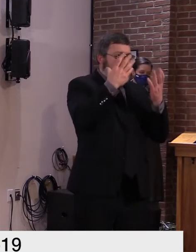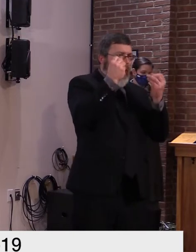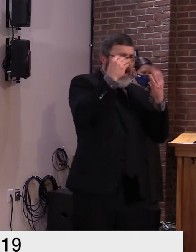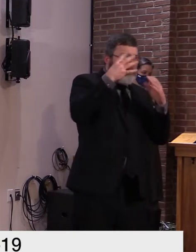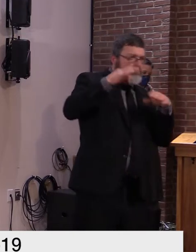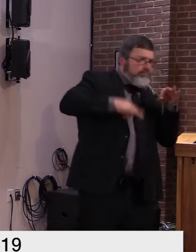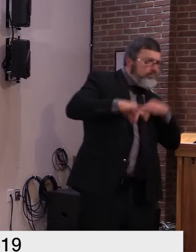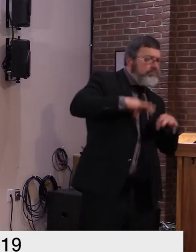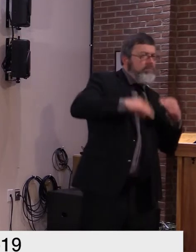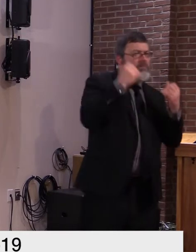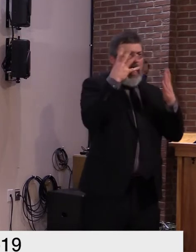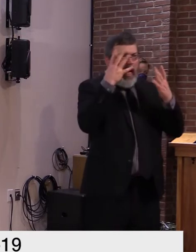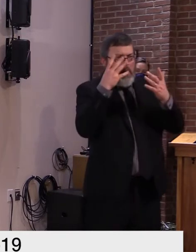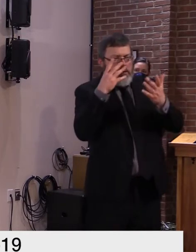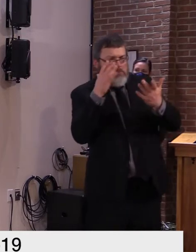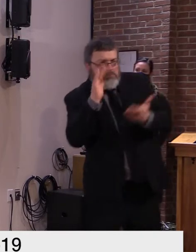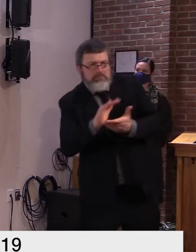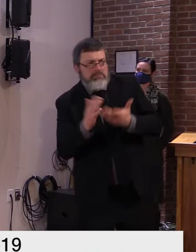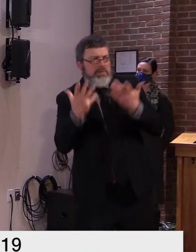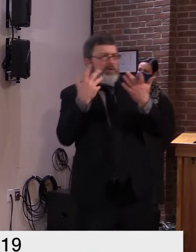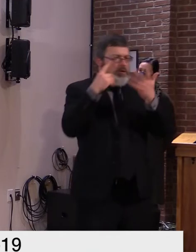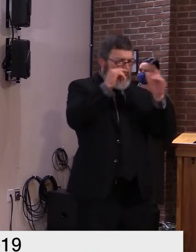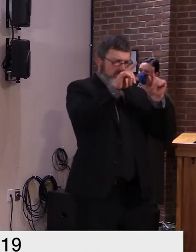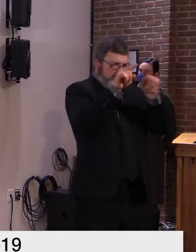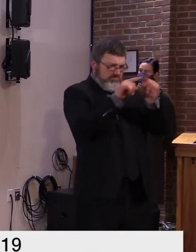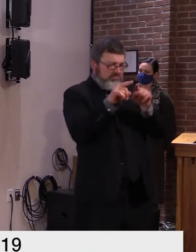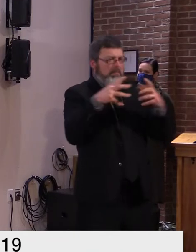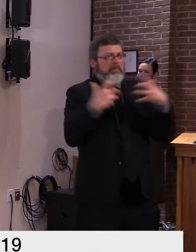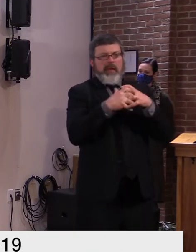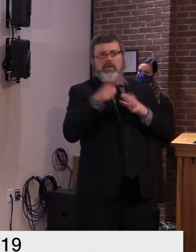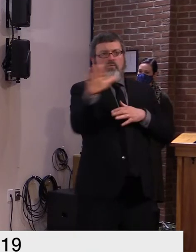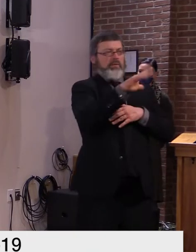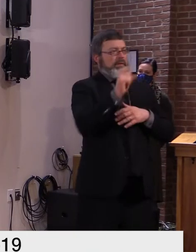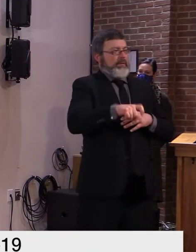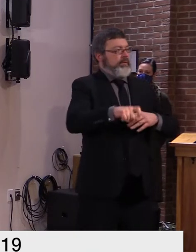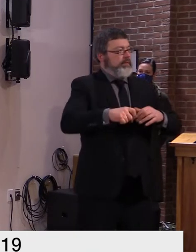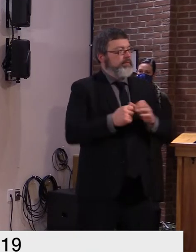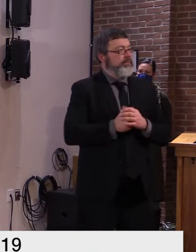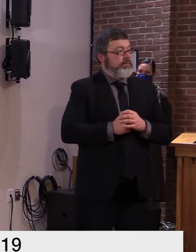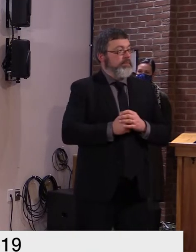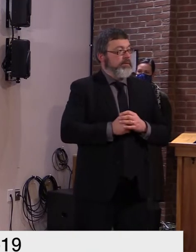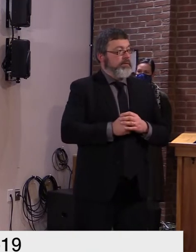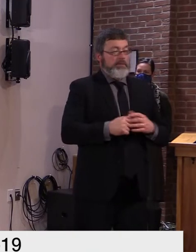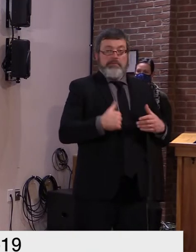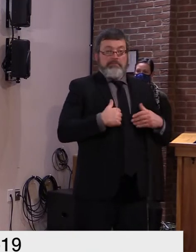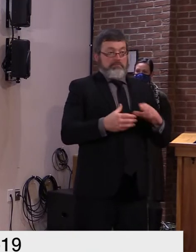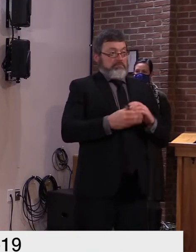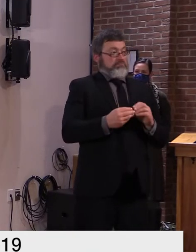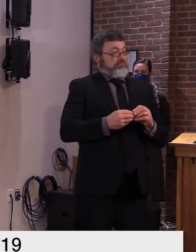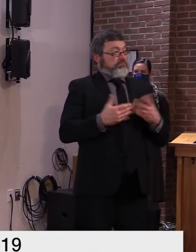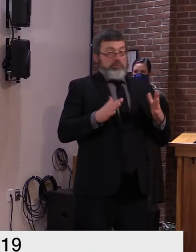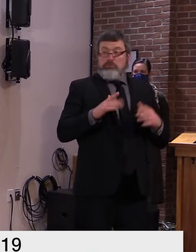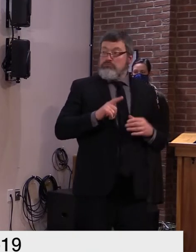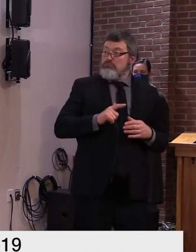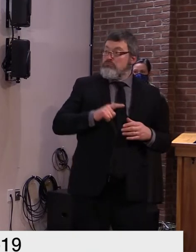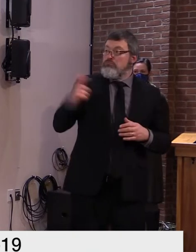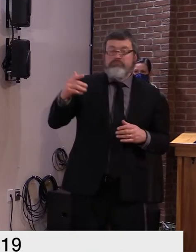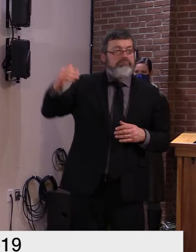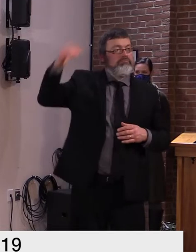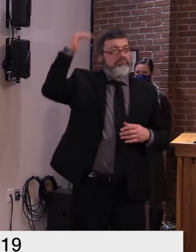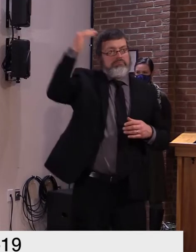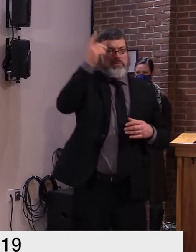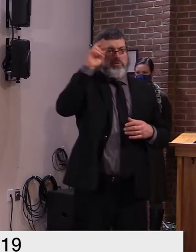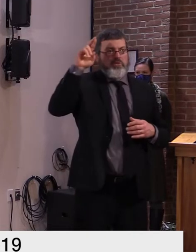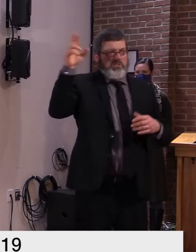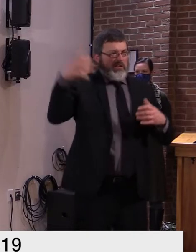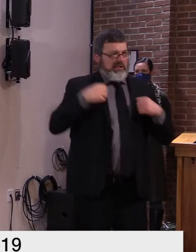i'll now turn that's that's the conclusion of my update i'll now turn it over to dr levine who will provide his weekly